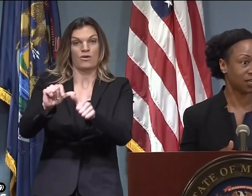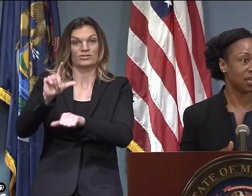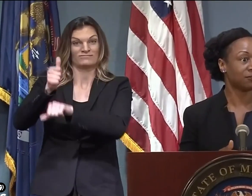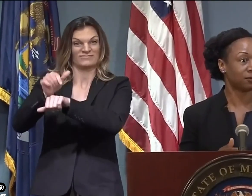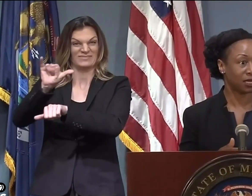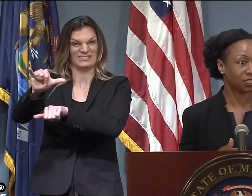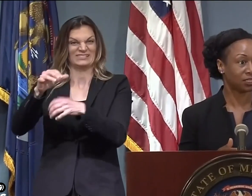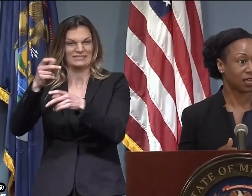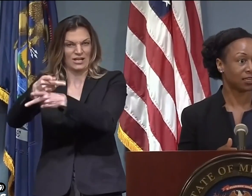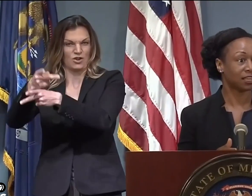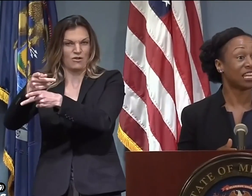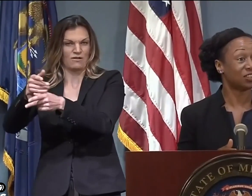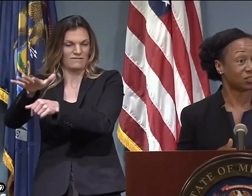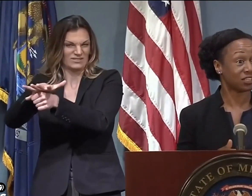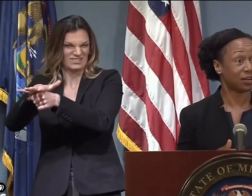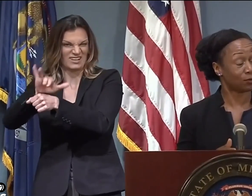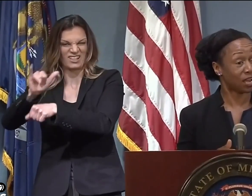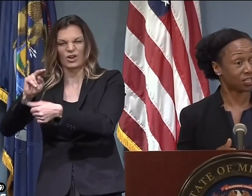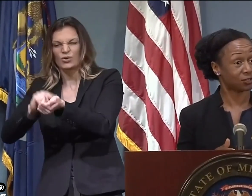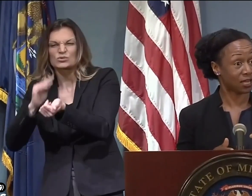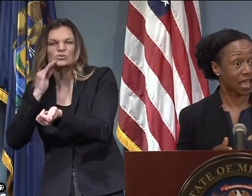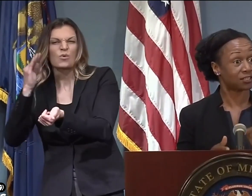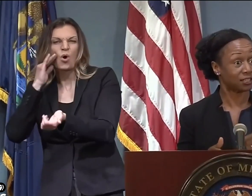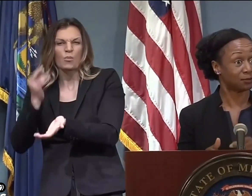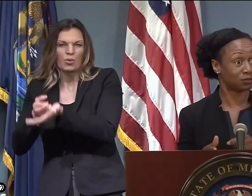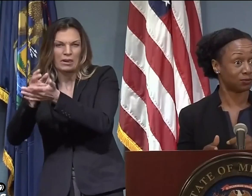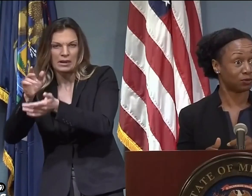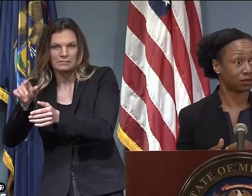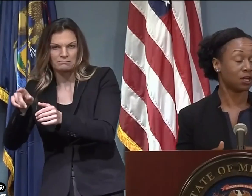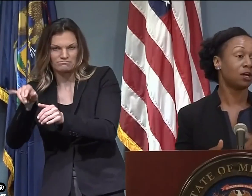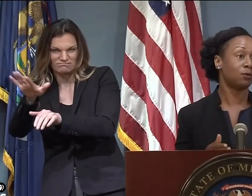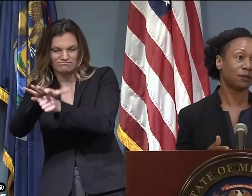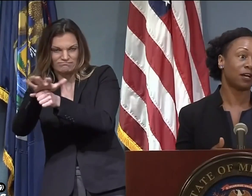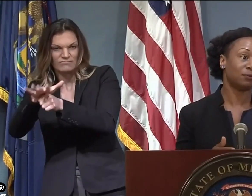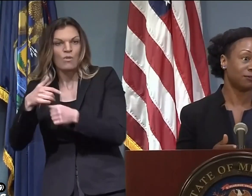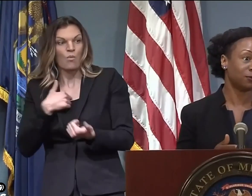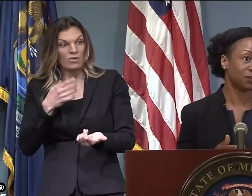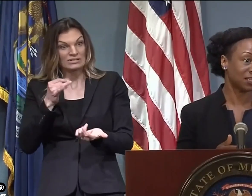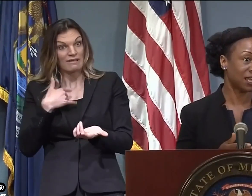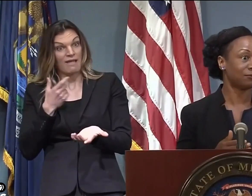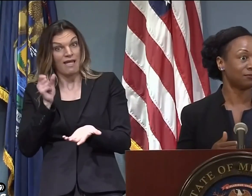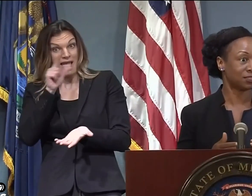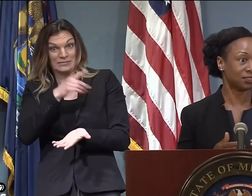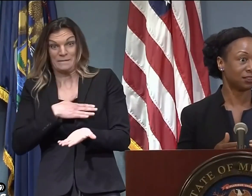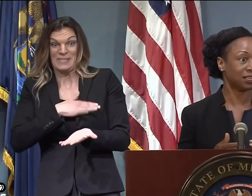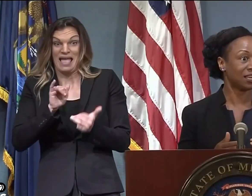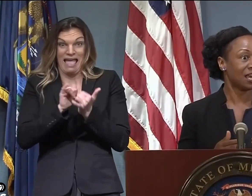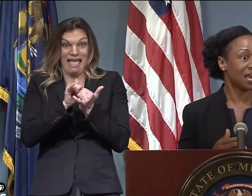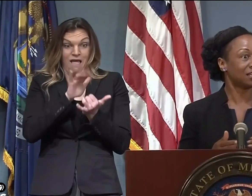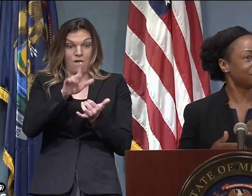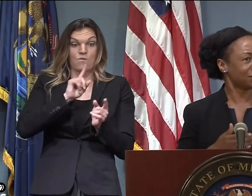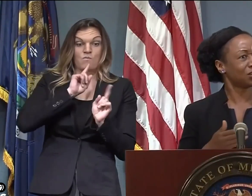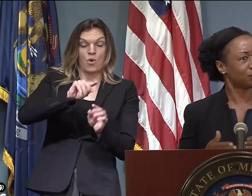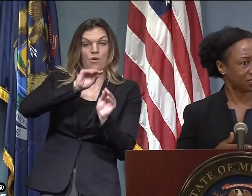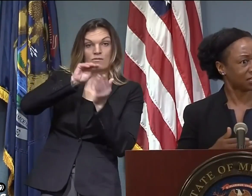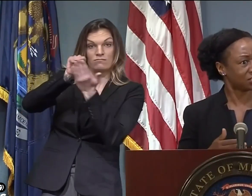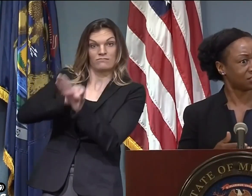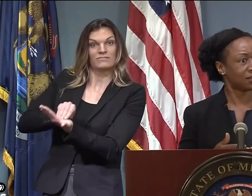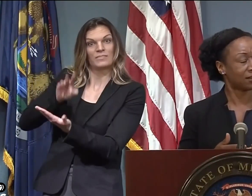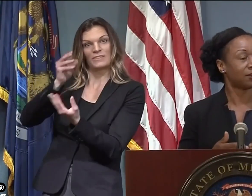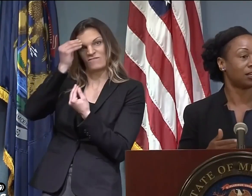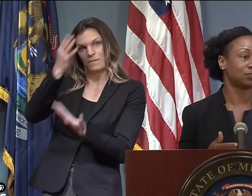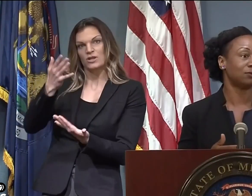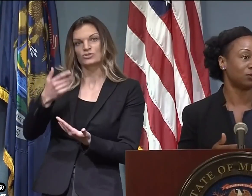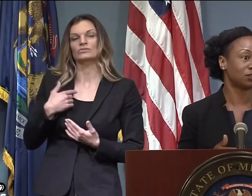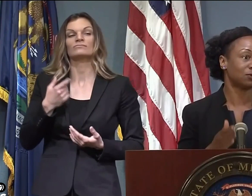long-term care facilities to make sure we're getting accurate information and that they understand what we're actually asking them to report. What we found before is that every